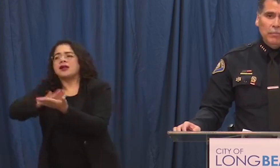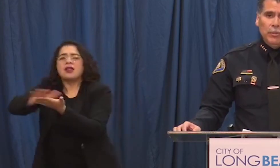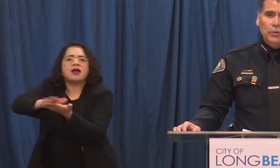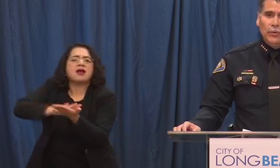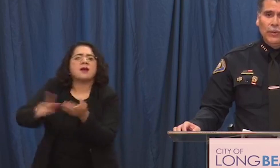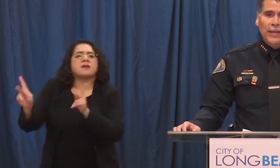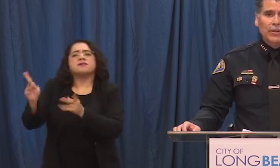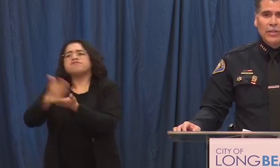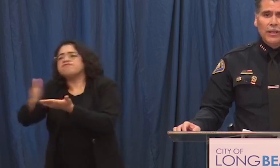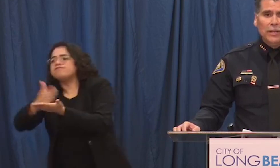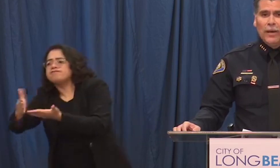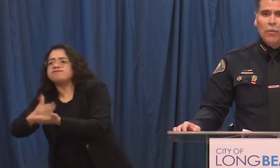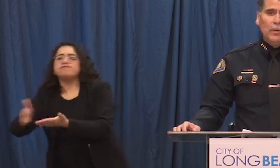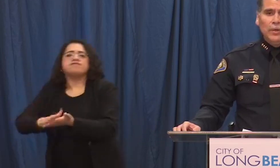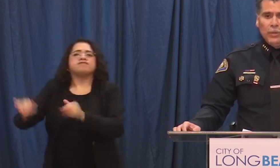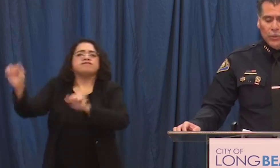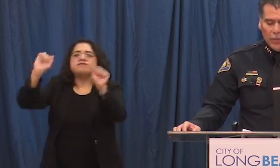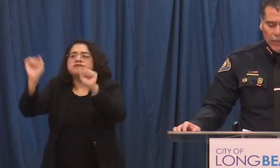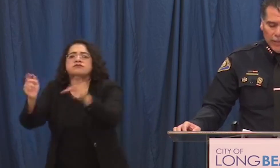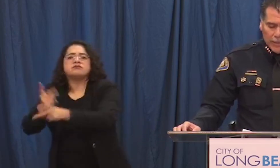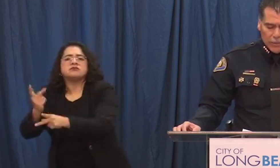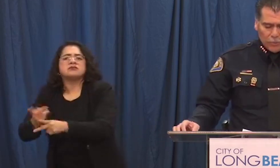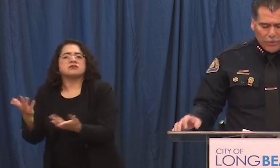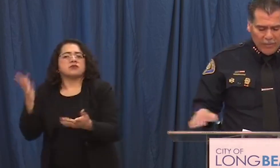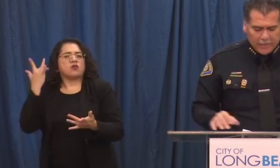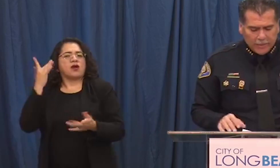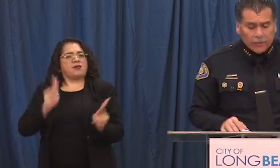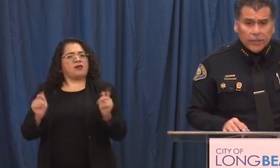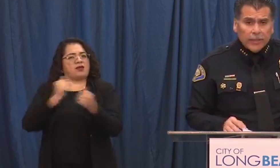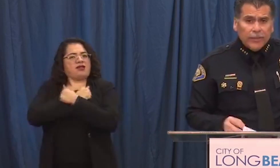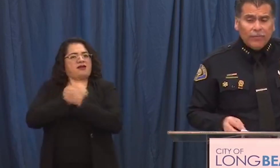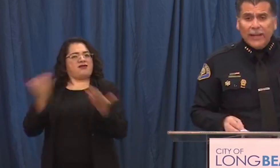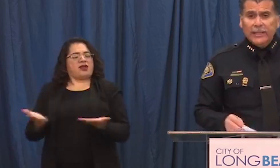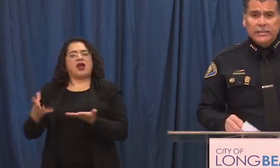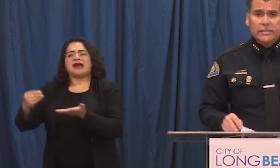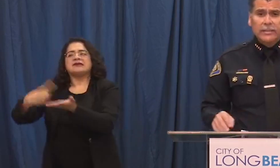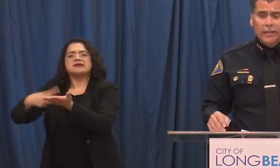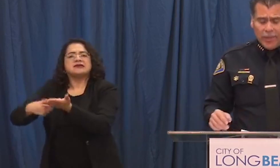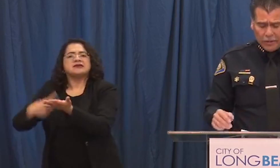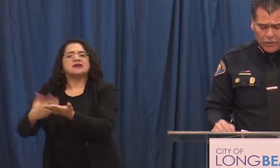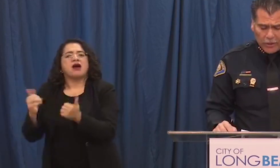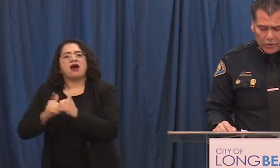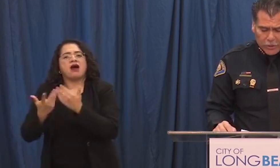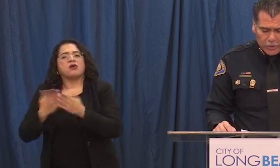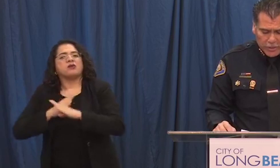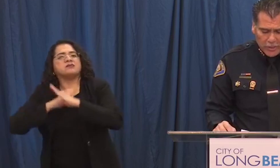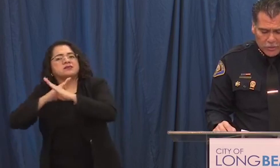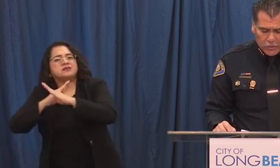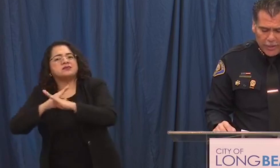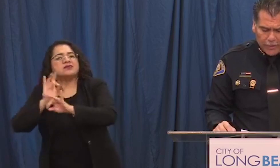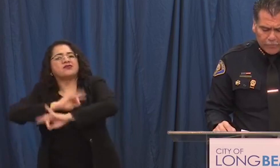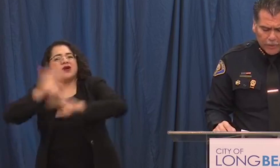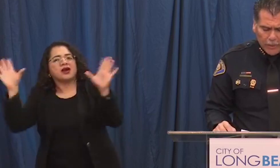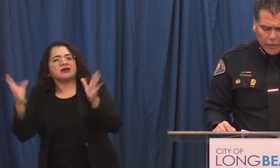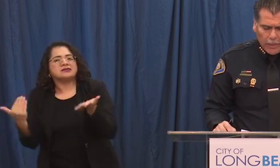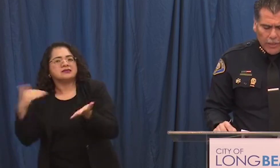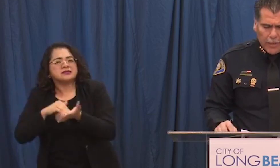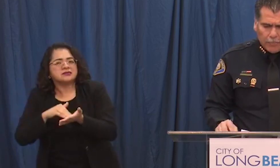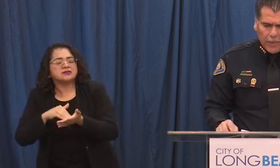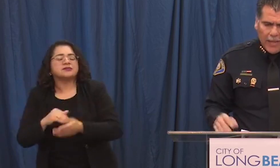they want to make it beautiful and are talking about what do we do to prevent the violence that occurred on our streets yesterday.